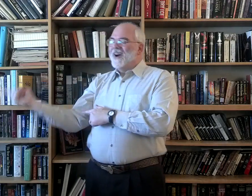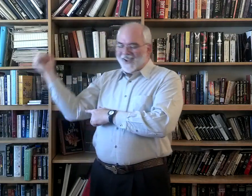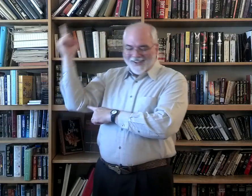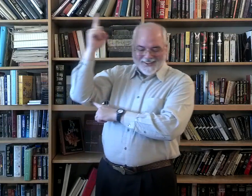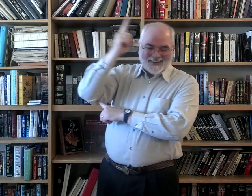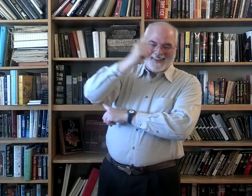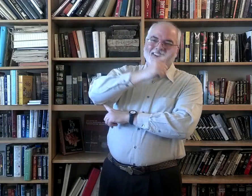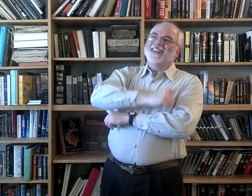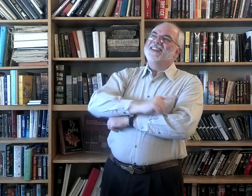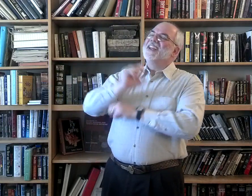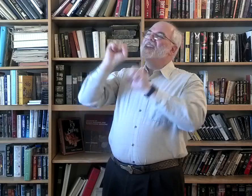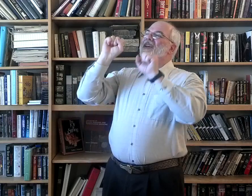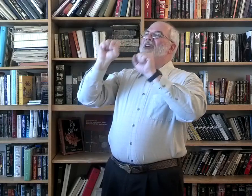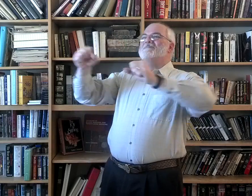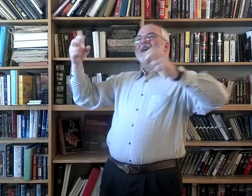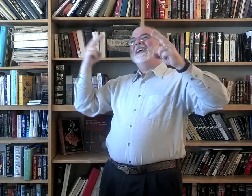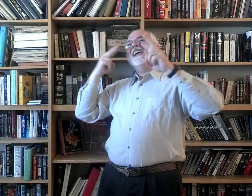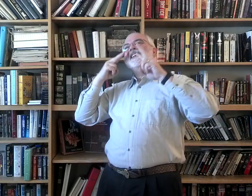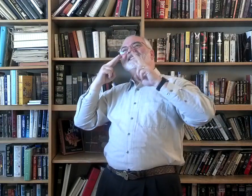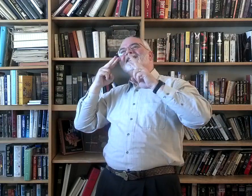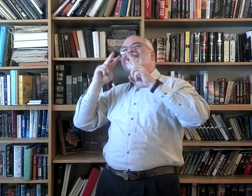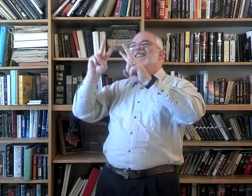day may see.